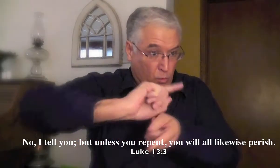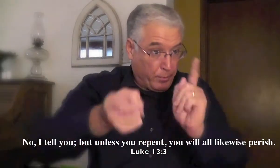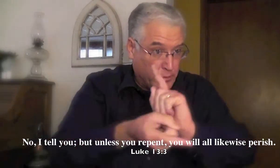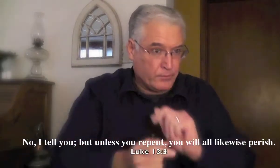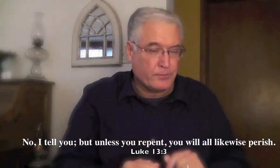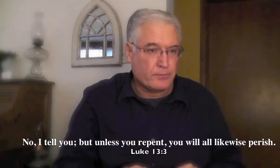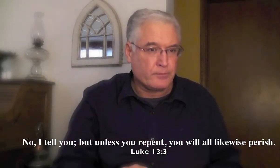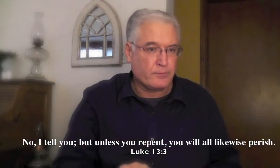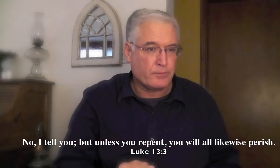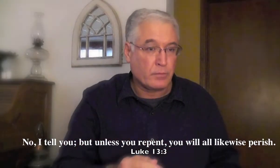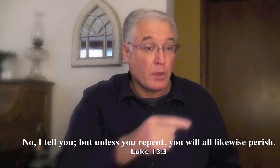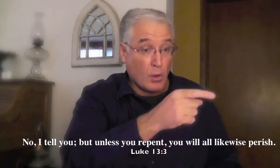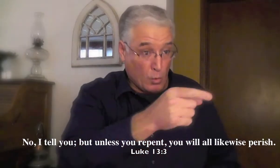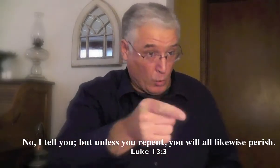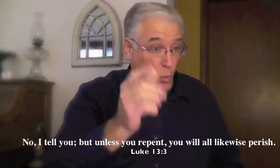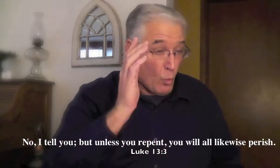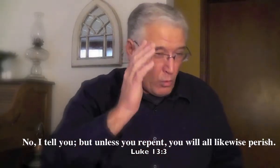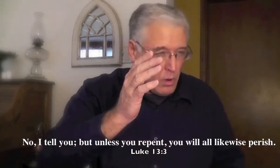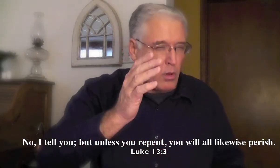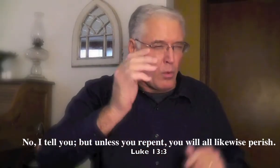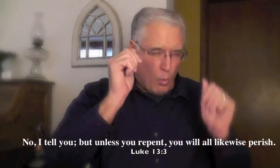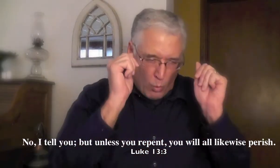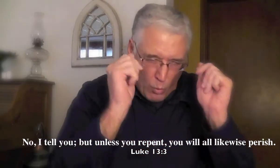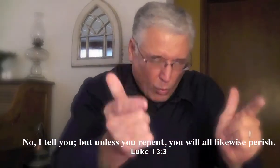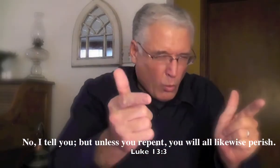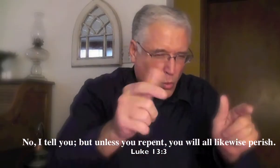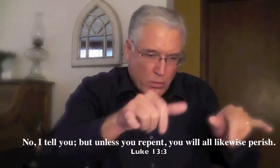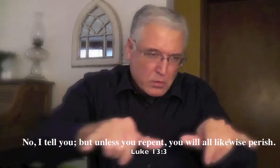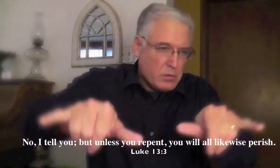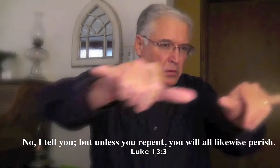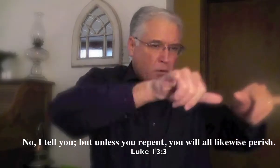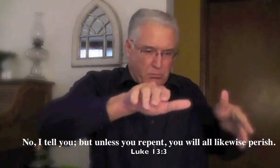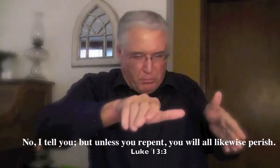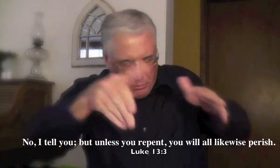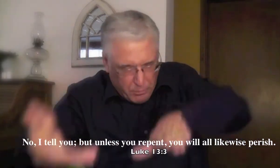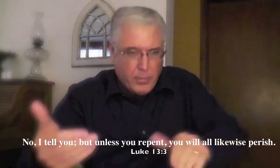you repent, you will all likewise perish.